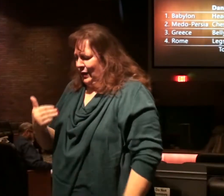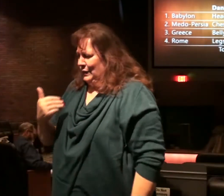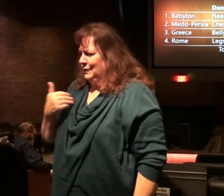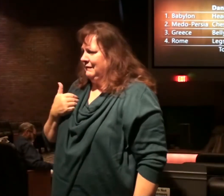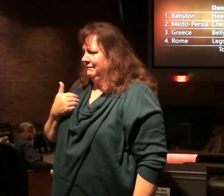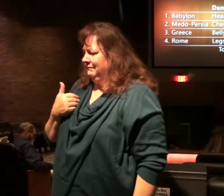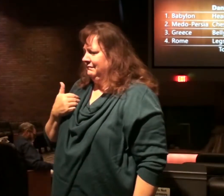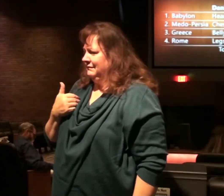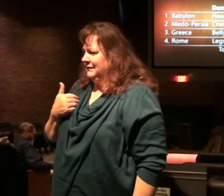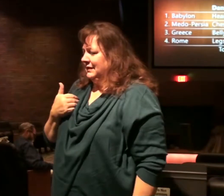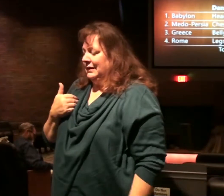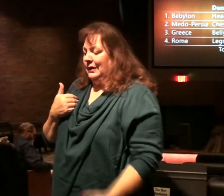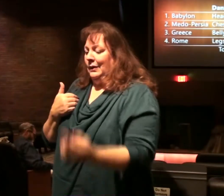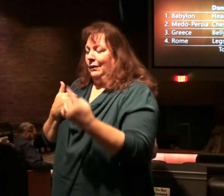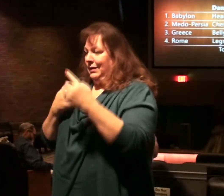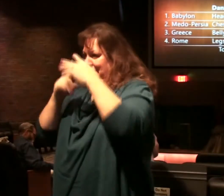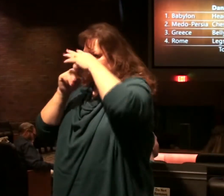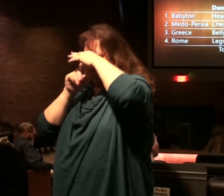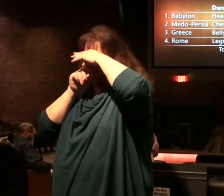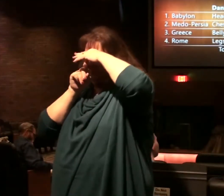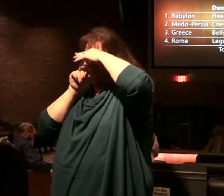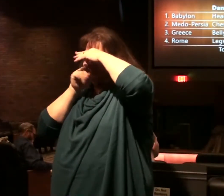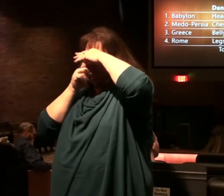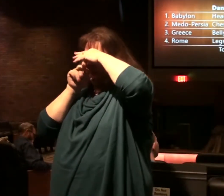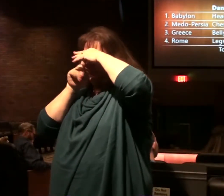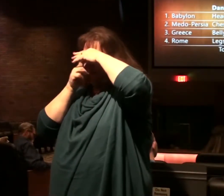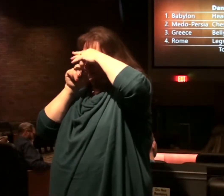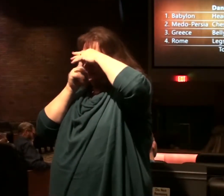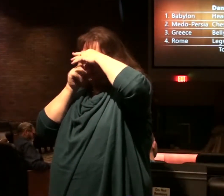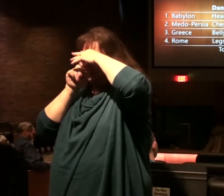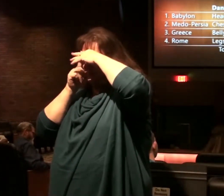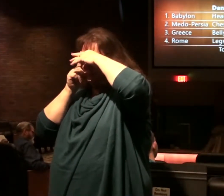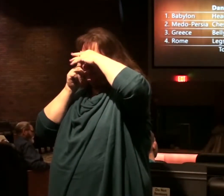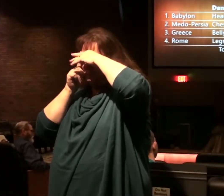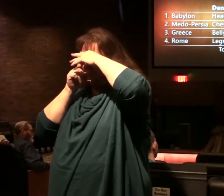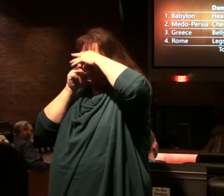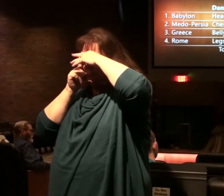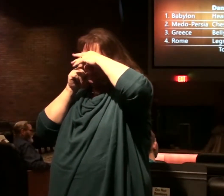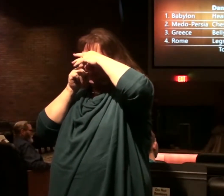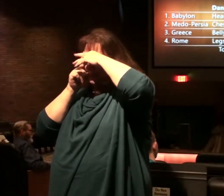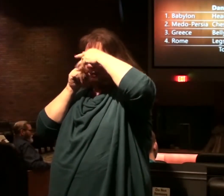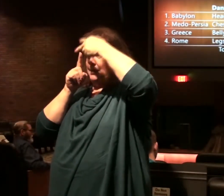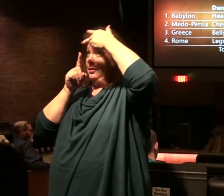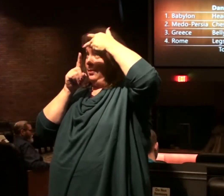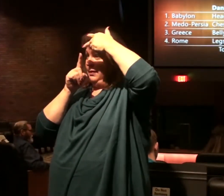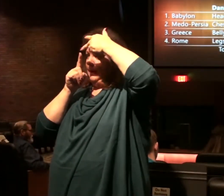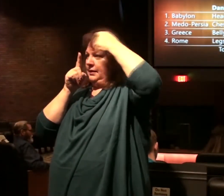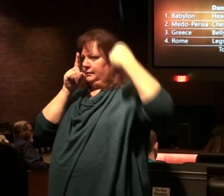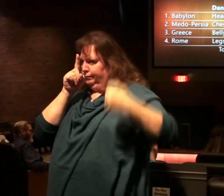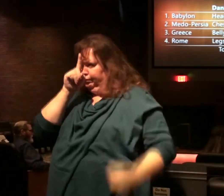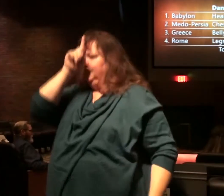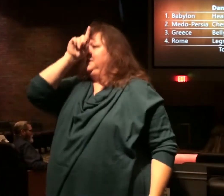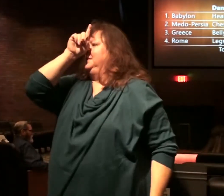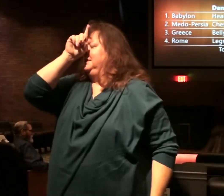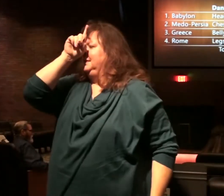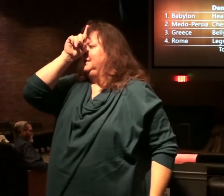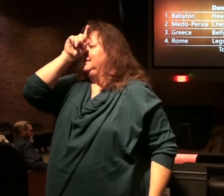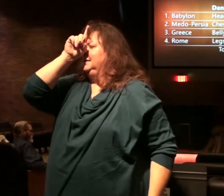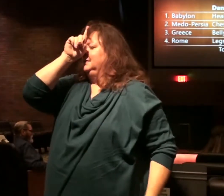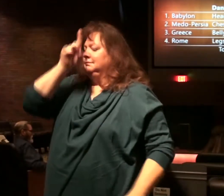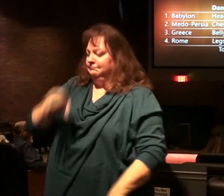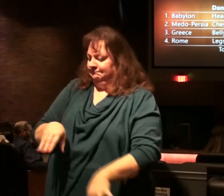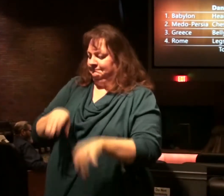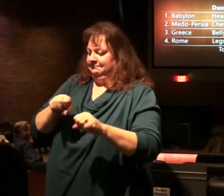one comes and he becomes really one third of this confederacy because he takes